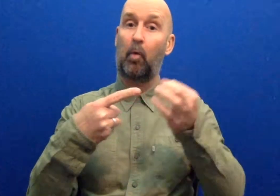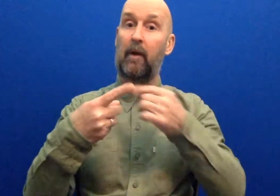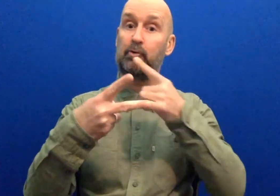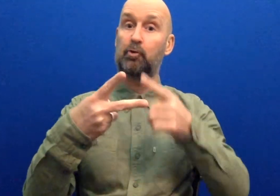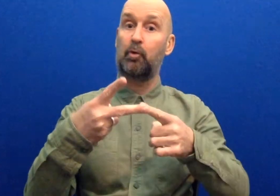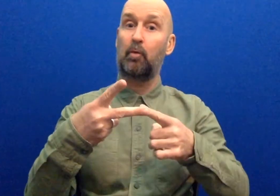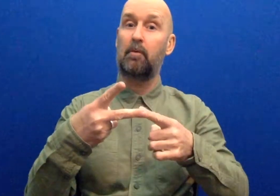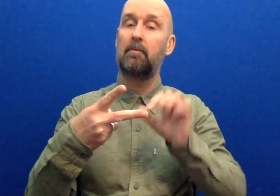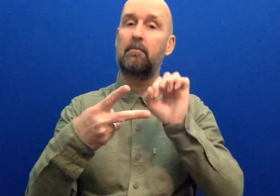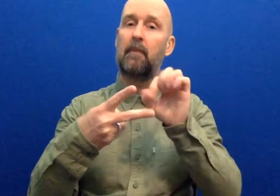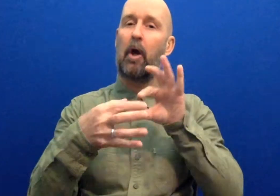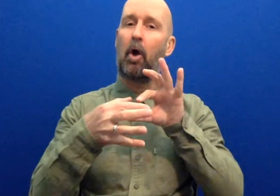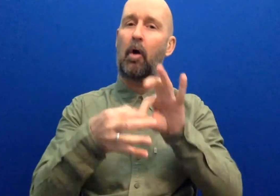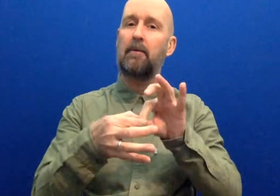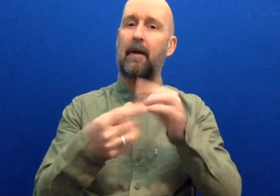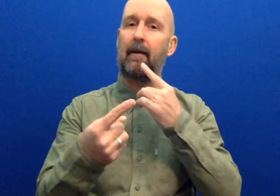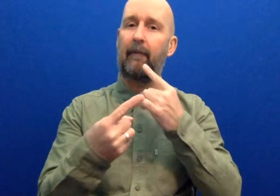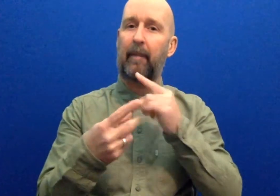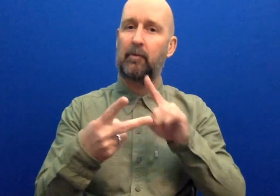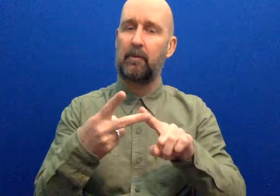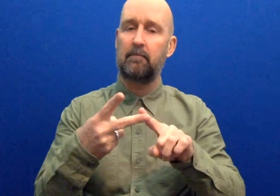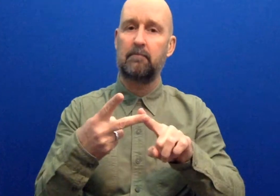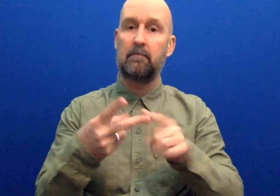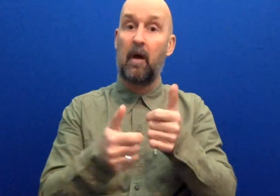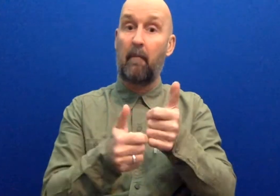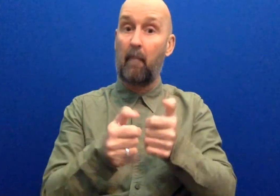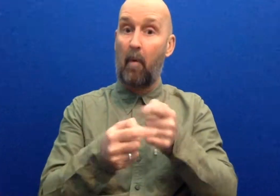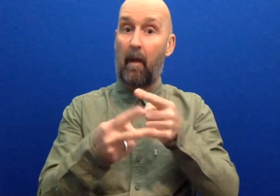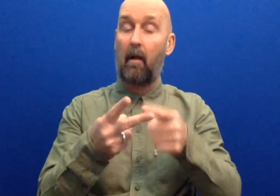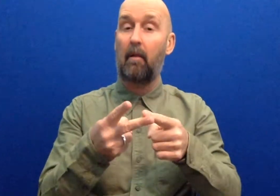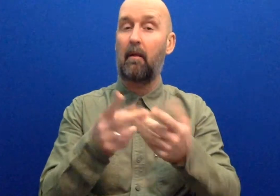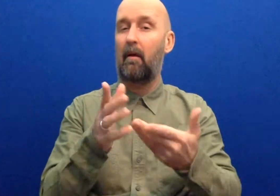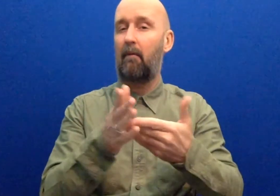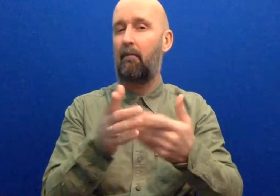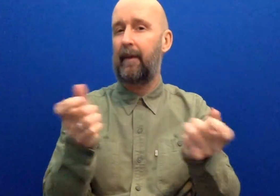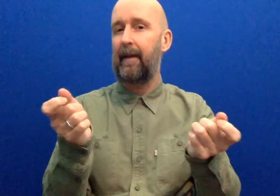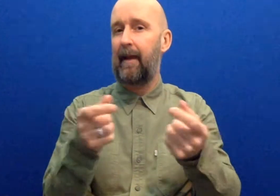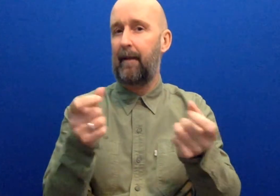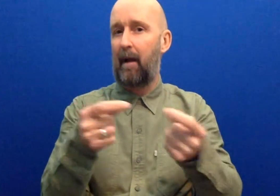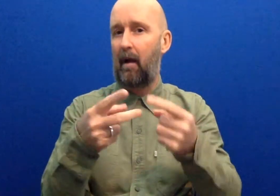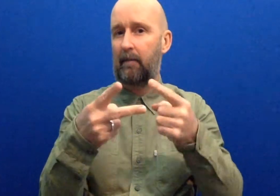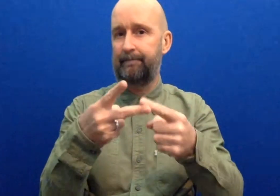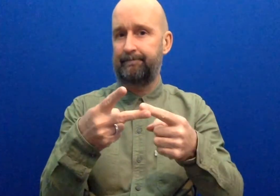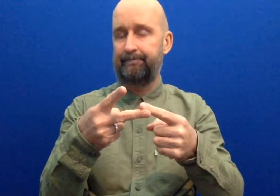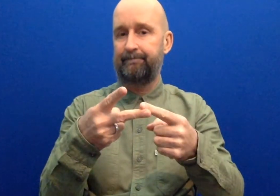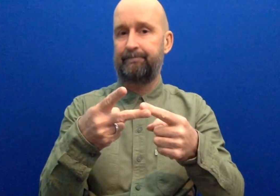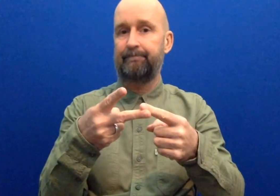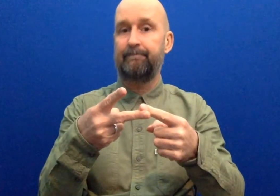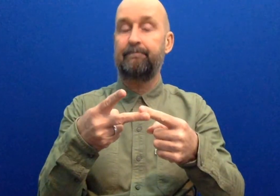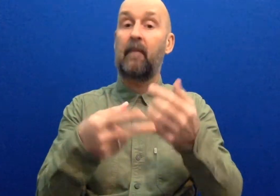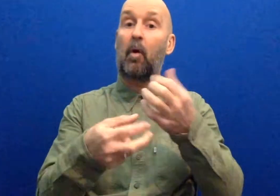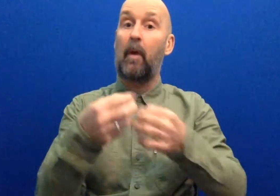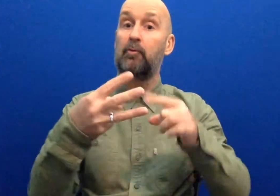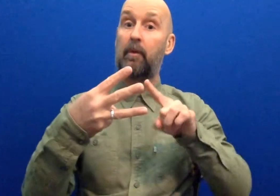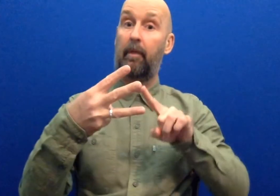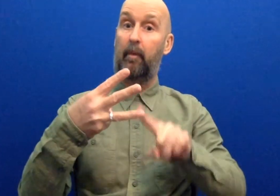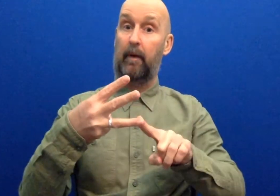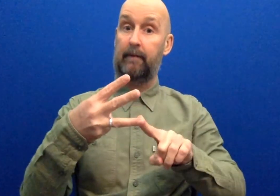Your contact details. Mobile and or email. Number 3. Your